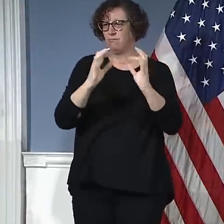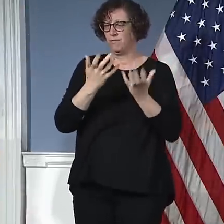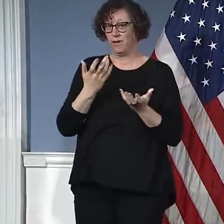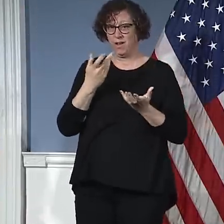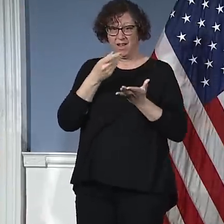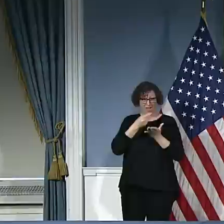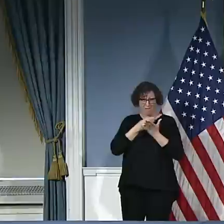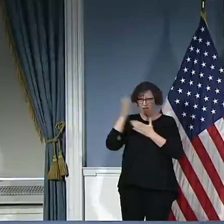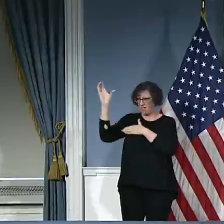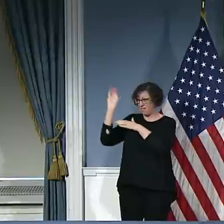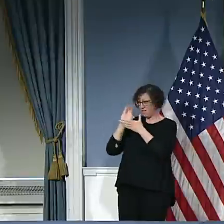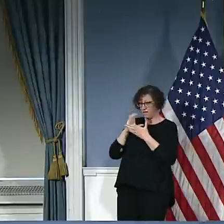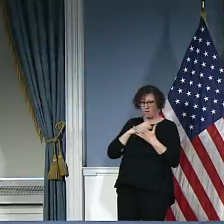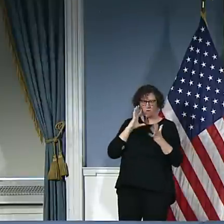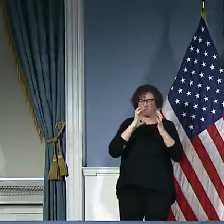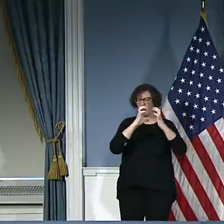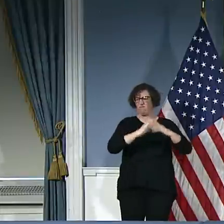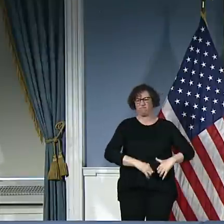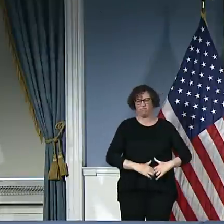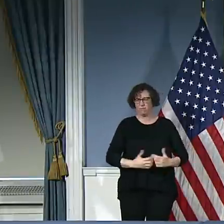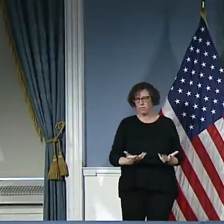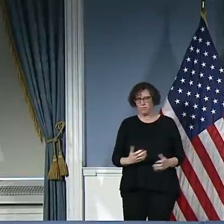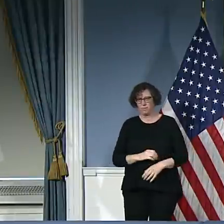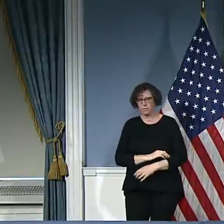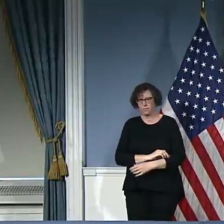Next we have Ashley from the New York Times.